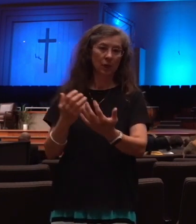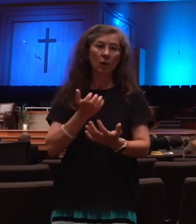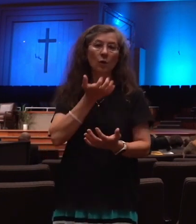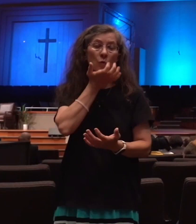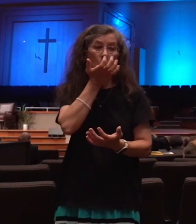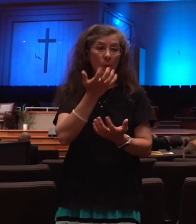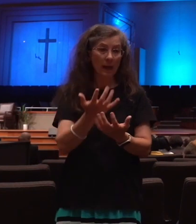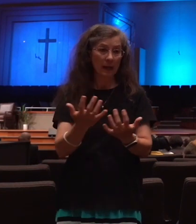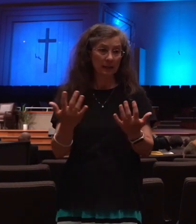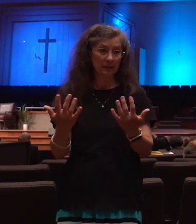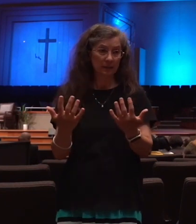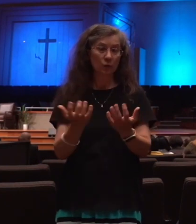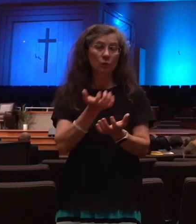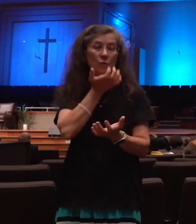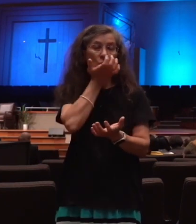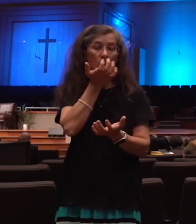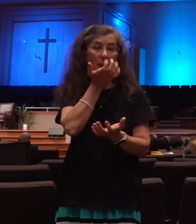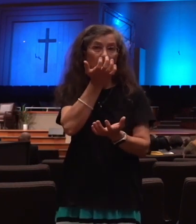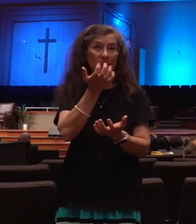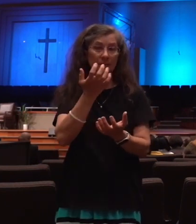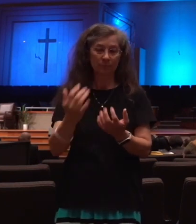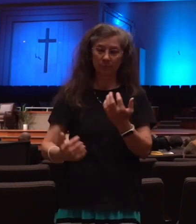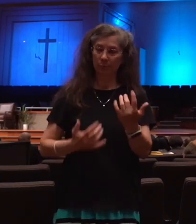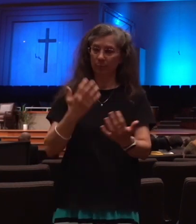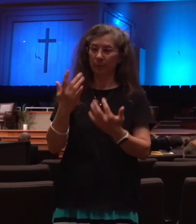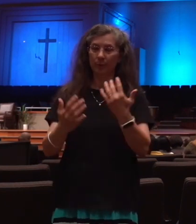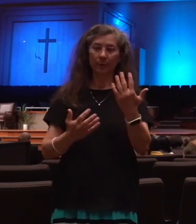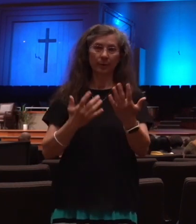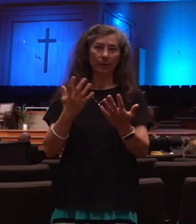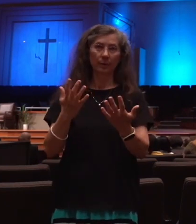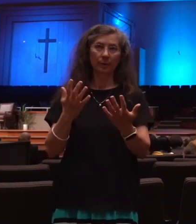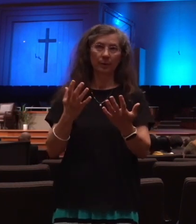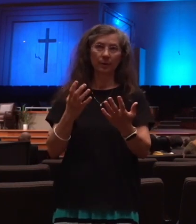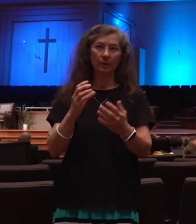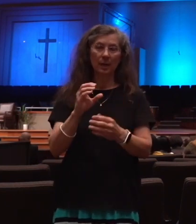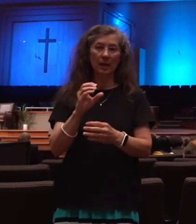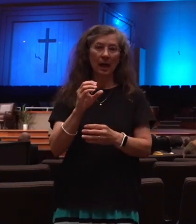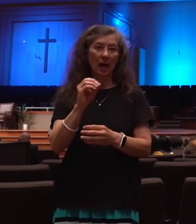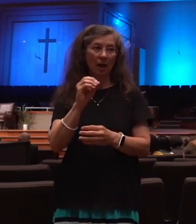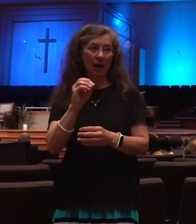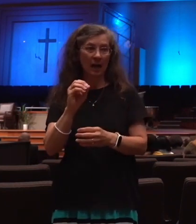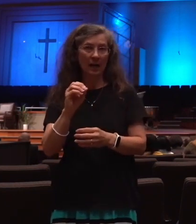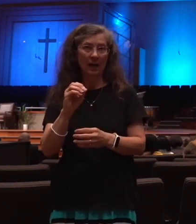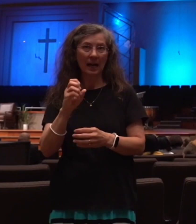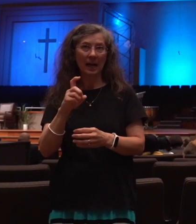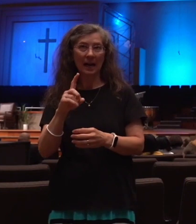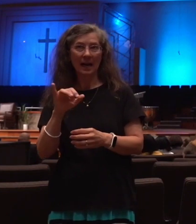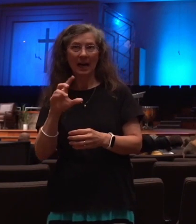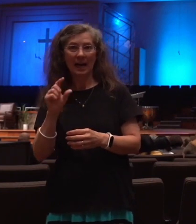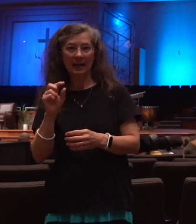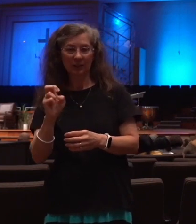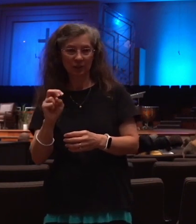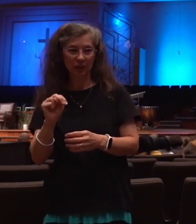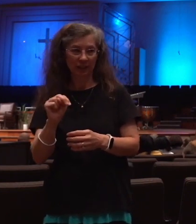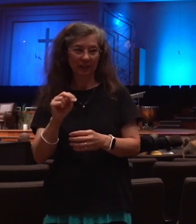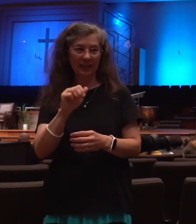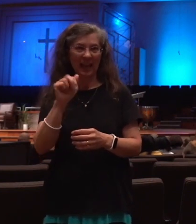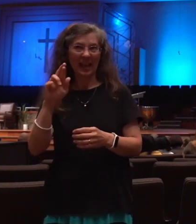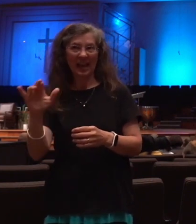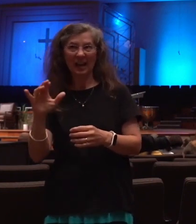oxygen problems. This will create breathing problems. Think about the Paradise Fire that took place in